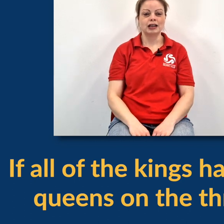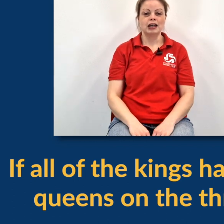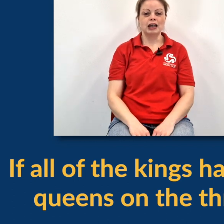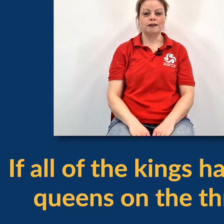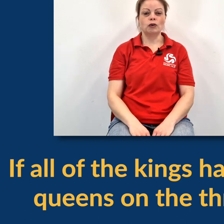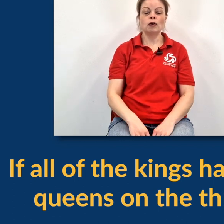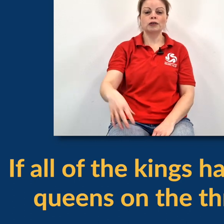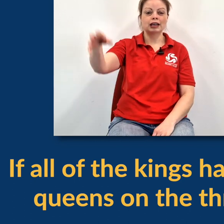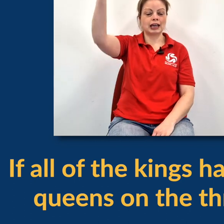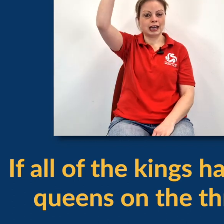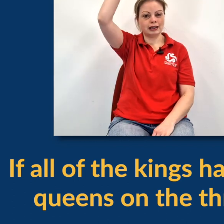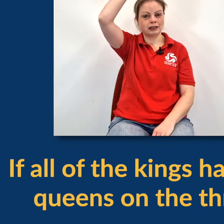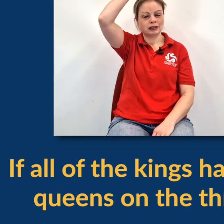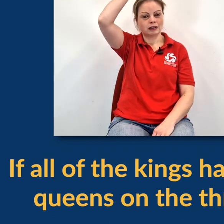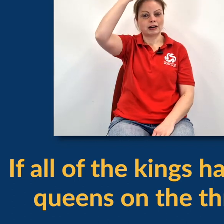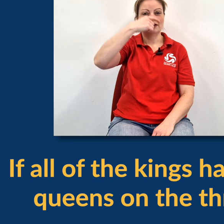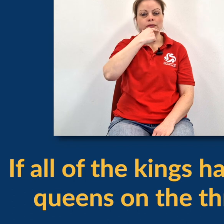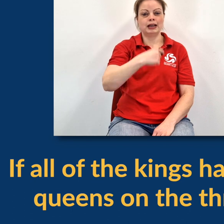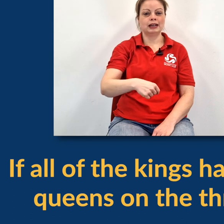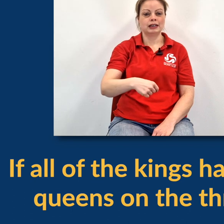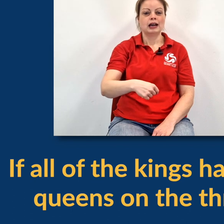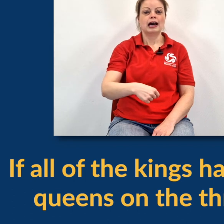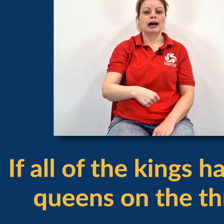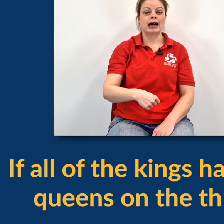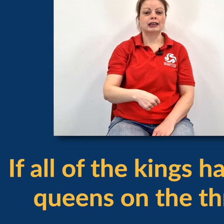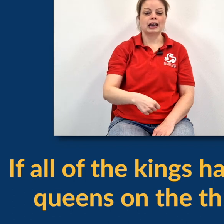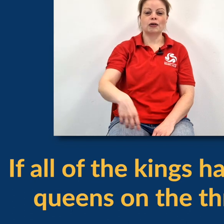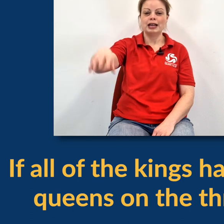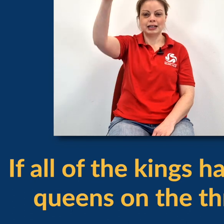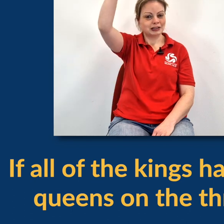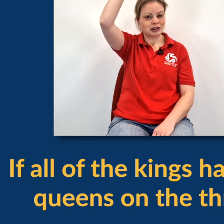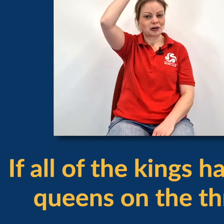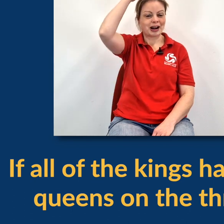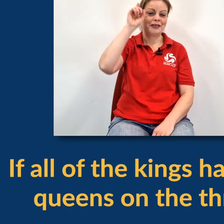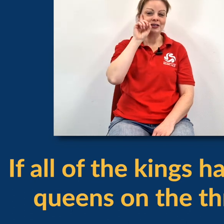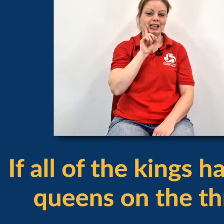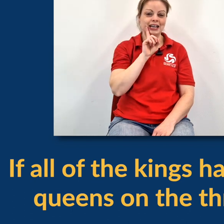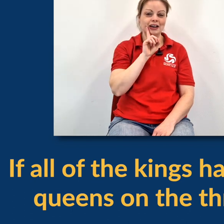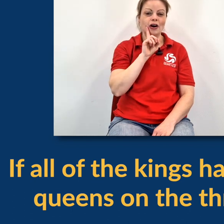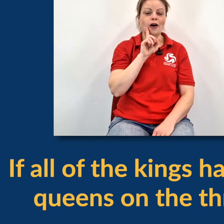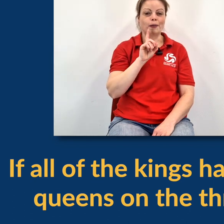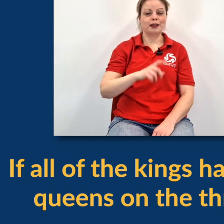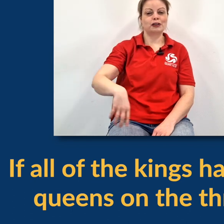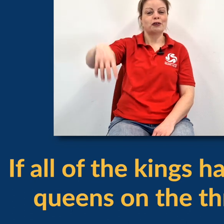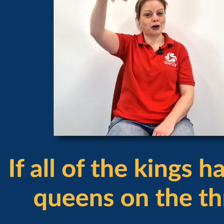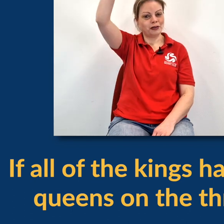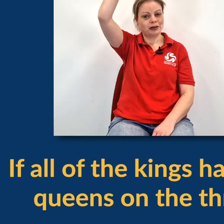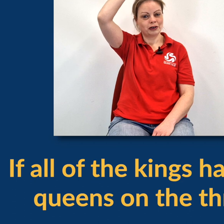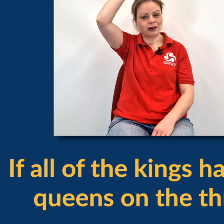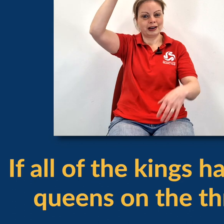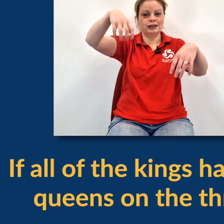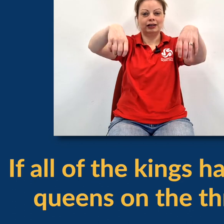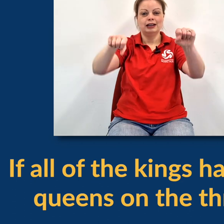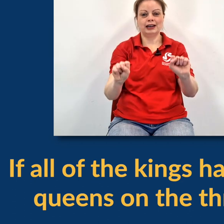so it goes If all the Kings, crown, beard, had their Queens, crown, cheek, on the throne,